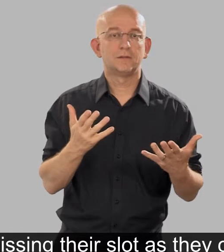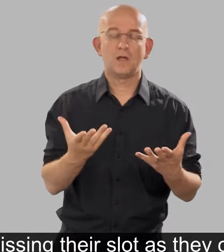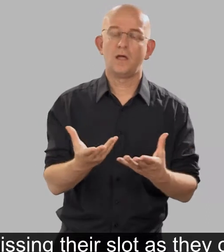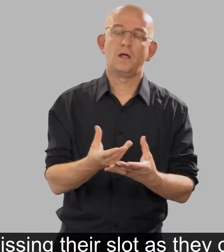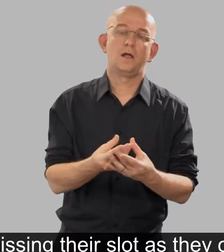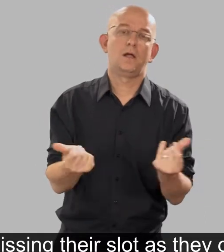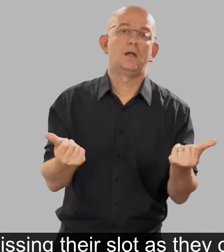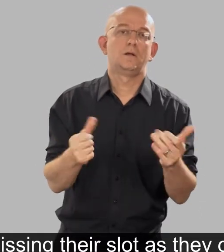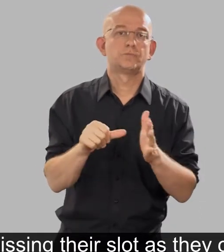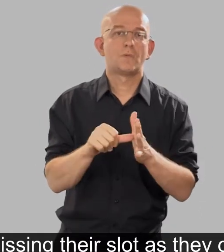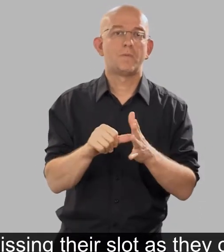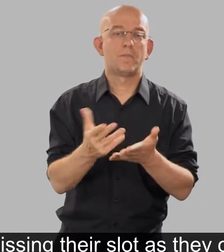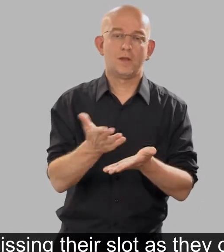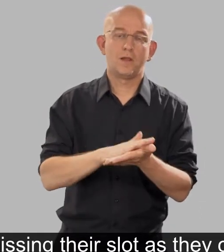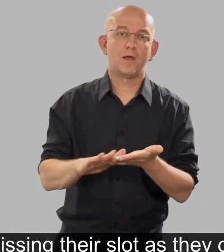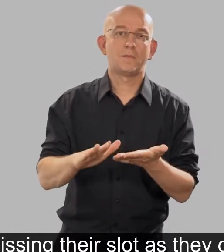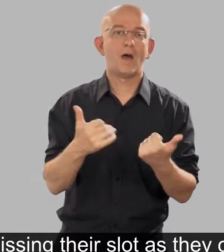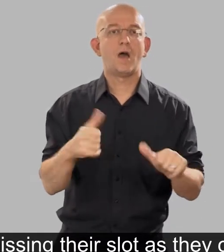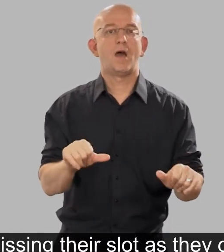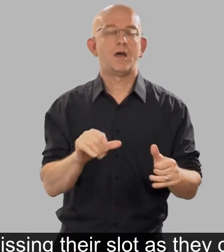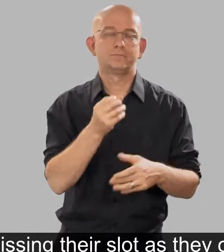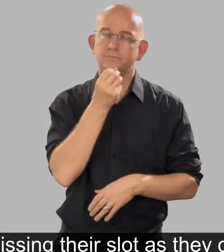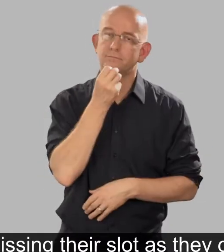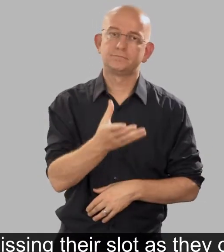their slot as they could not hear their name being called.